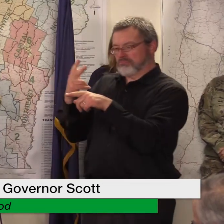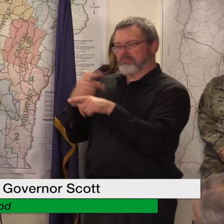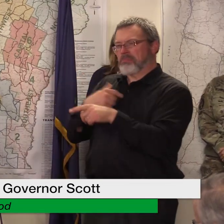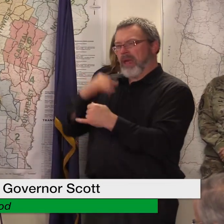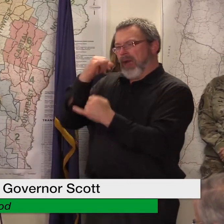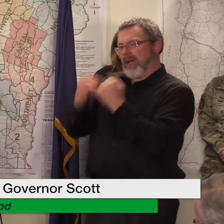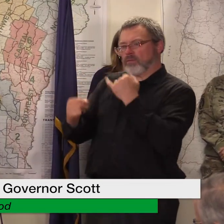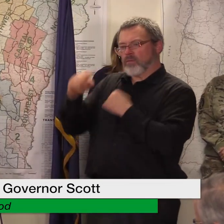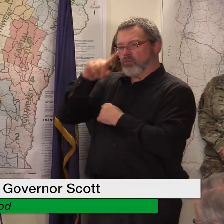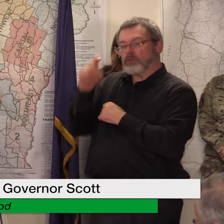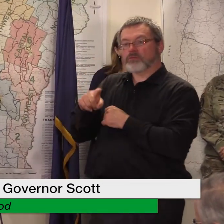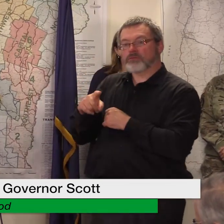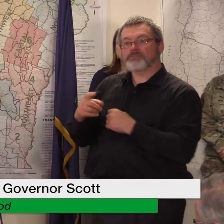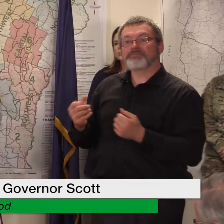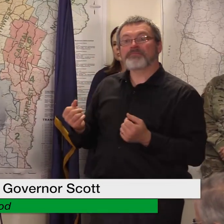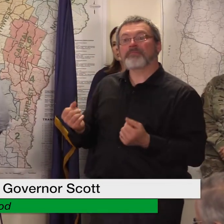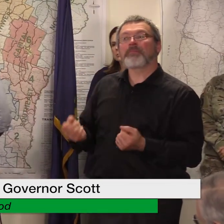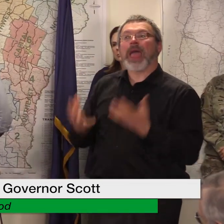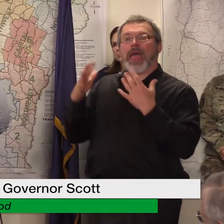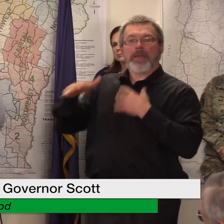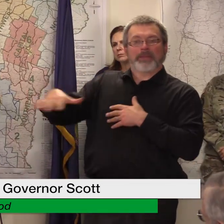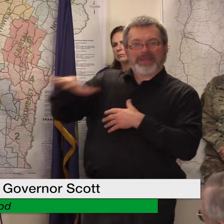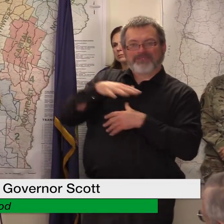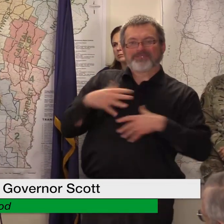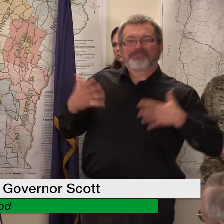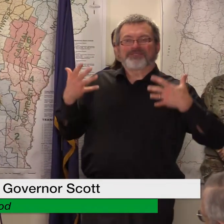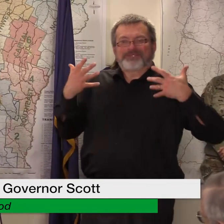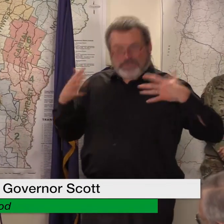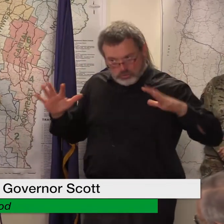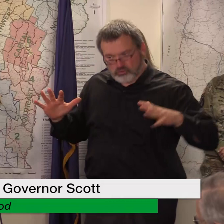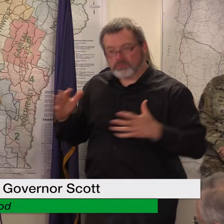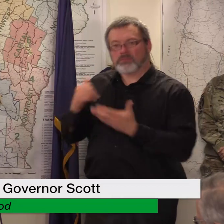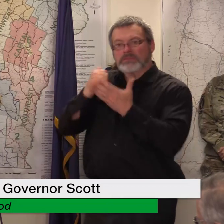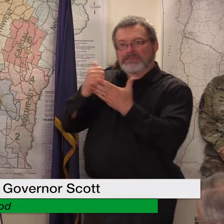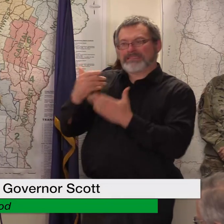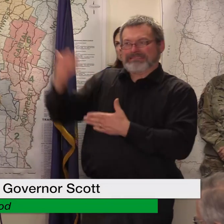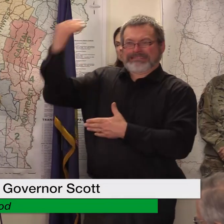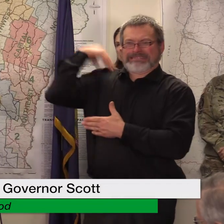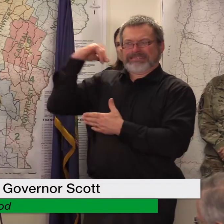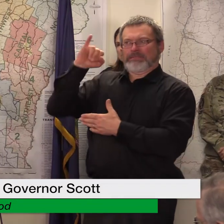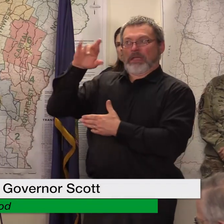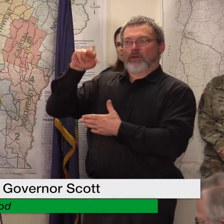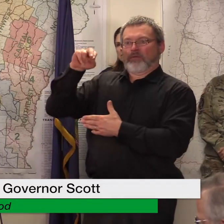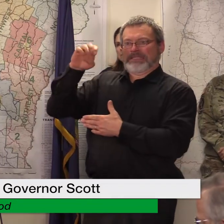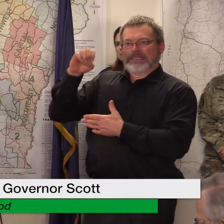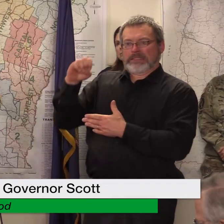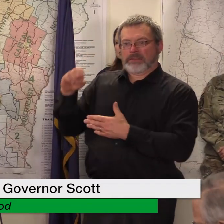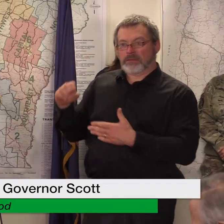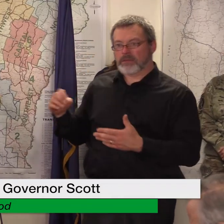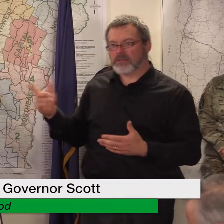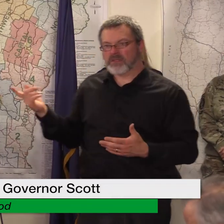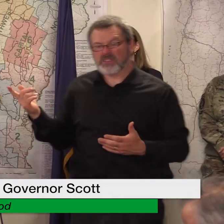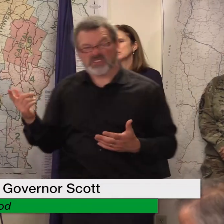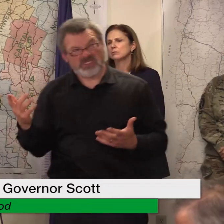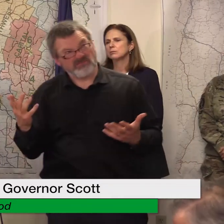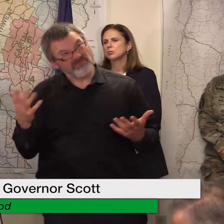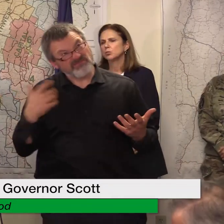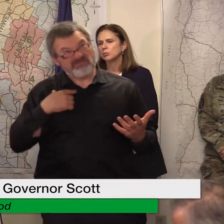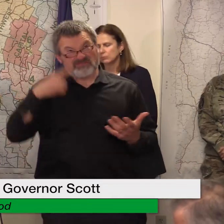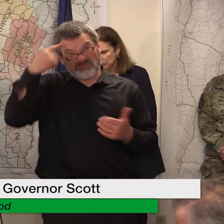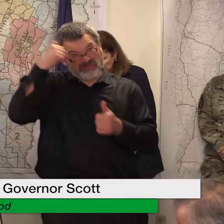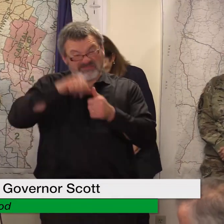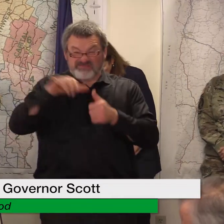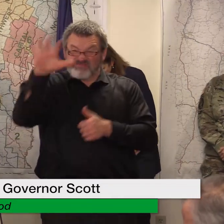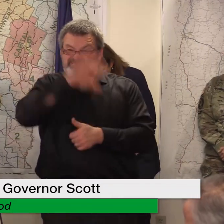received assistance during irene i don't know if you have that number we do know that over 4 000 people um did receive